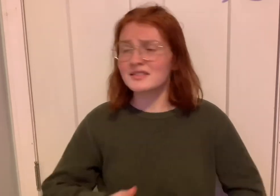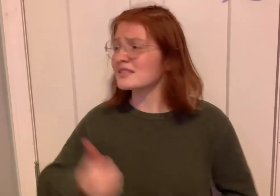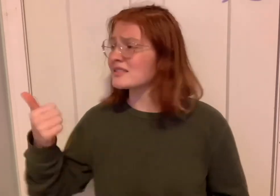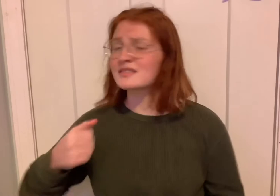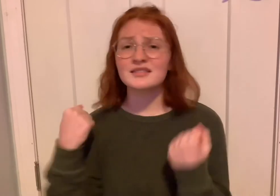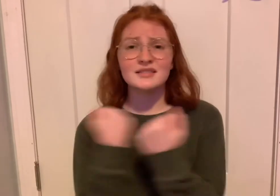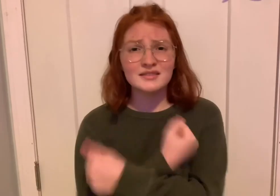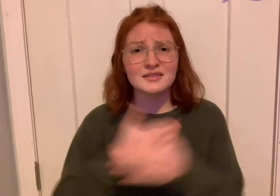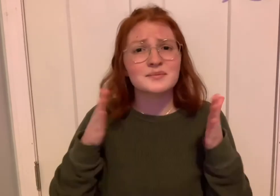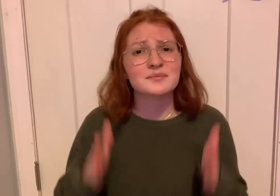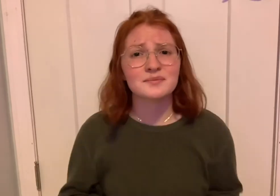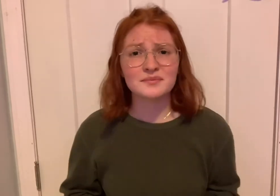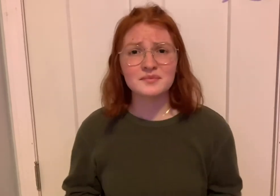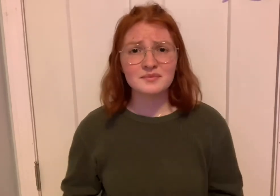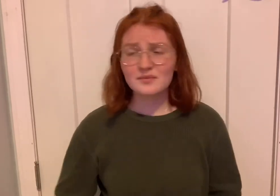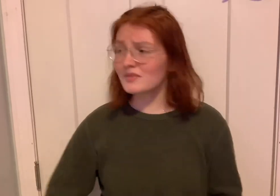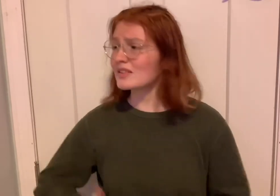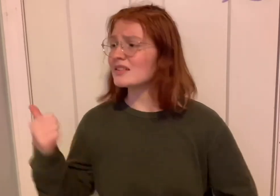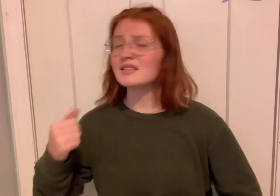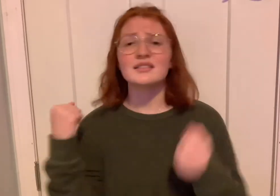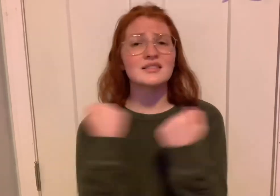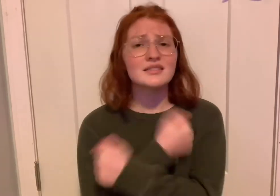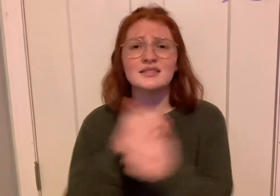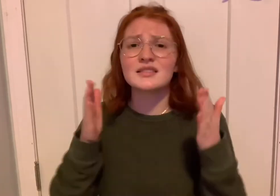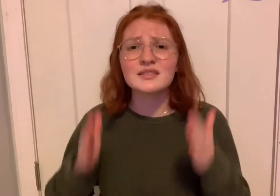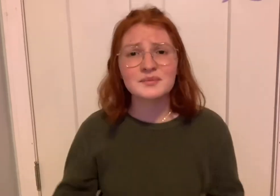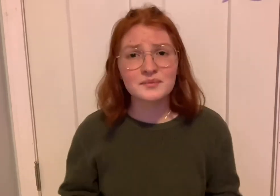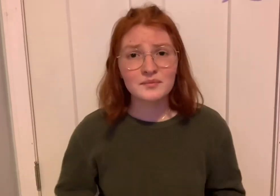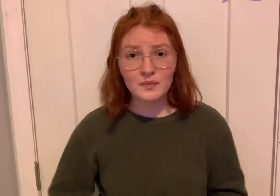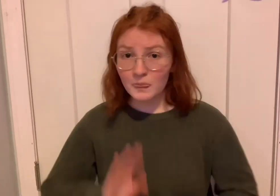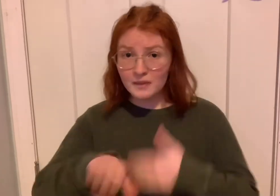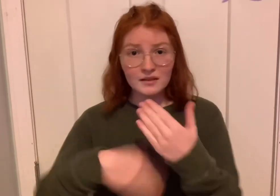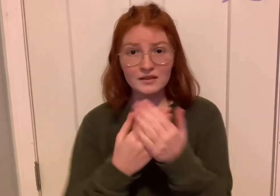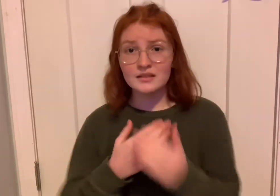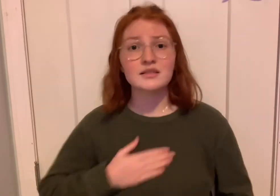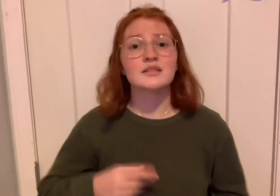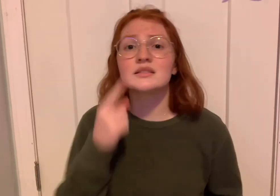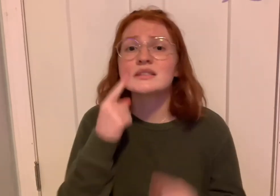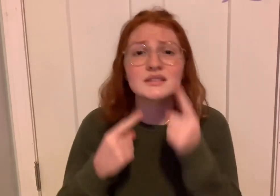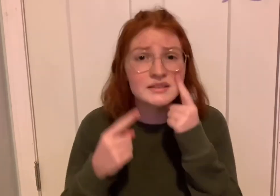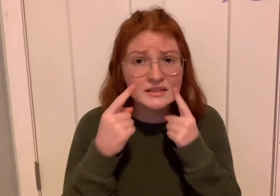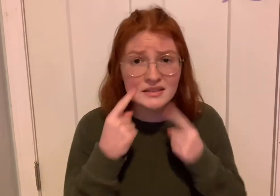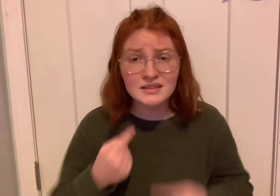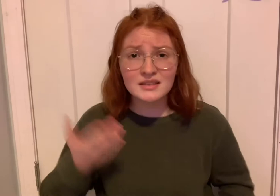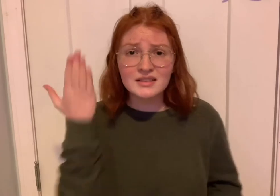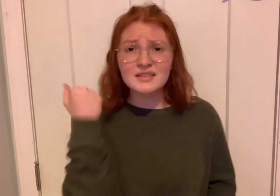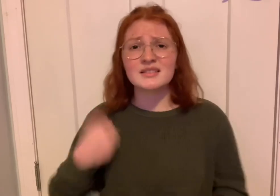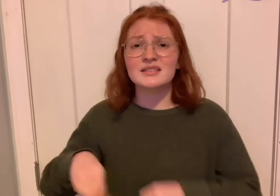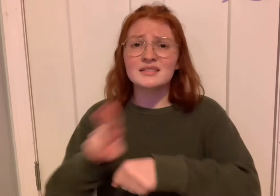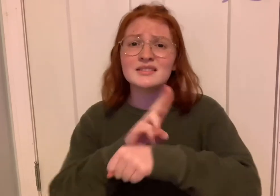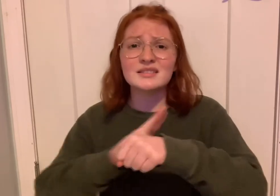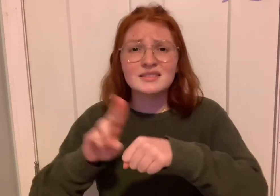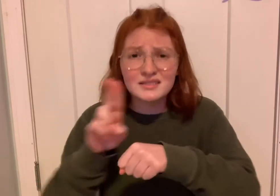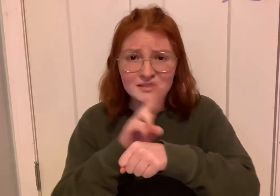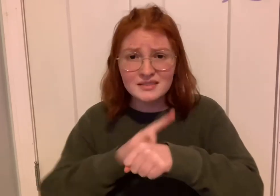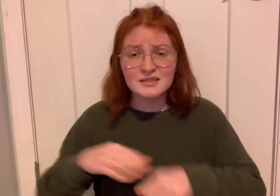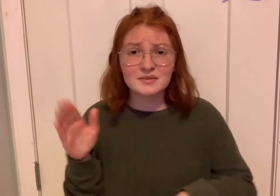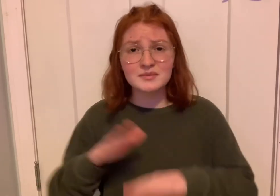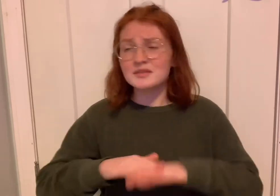another love, another love All my tears have been used, oh On